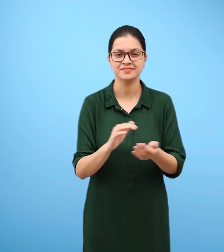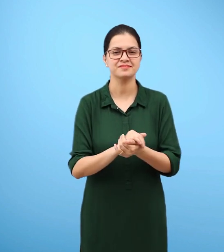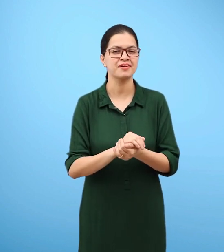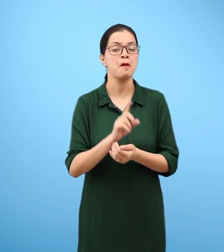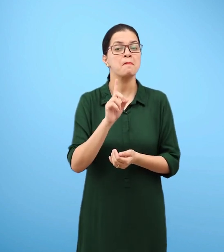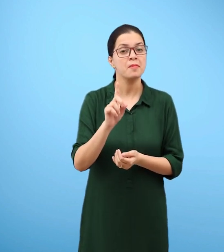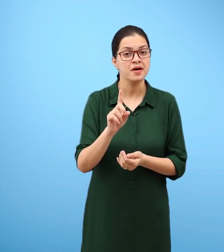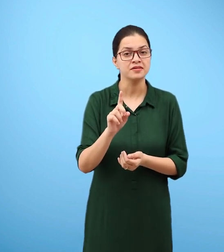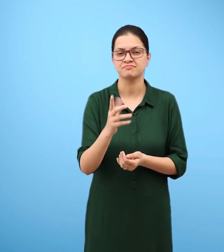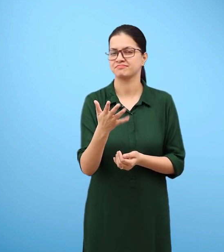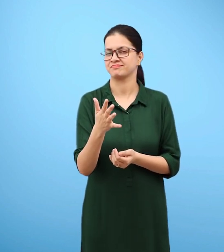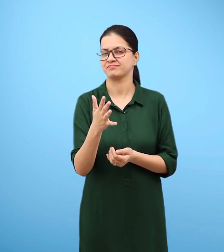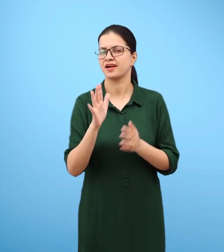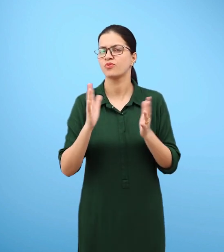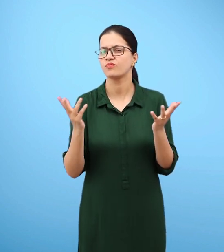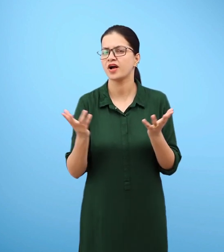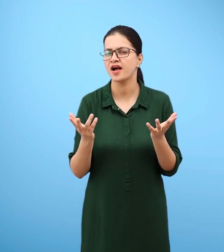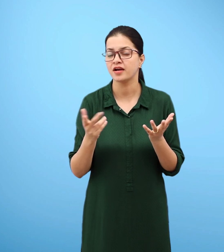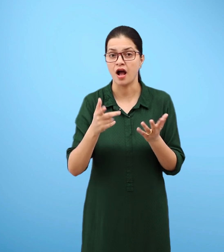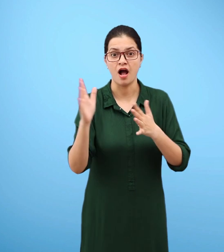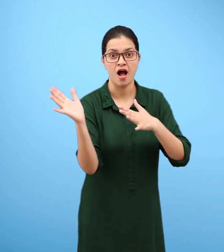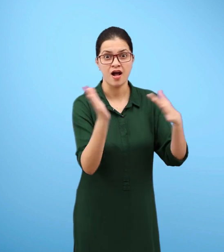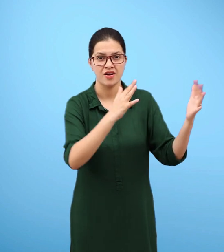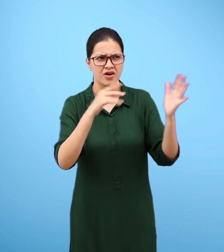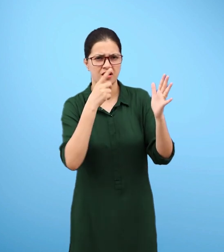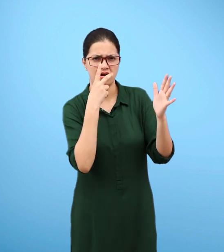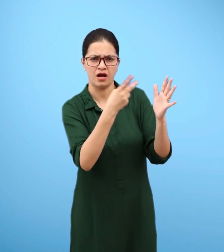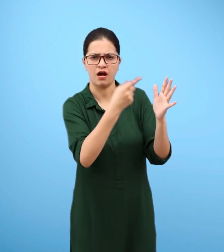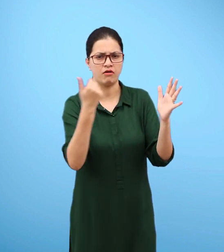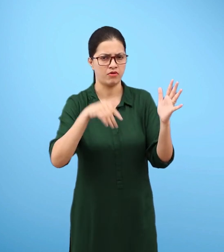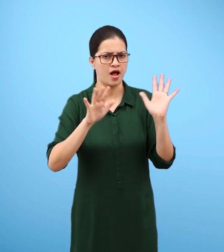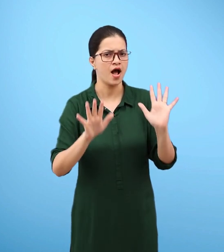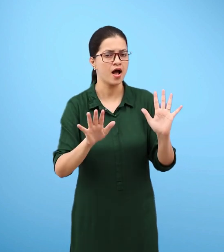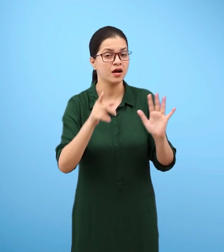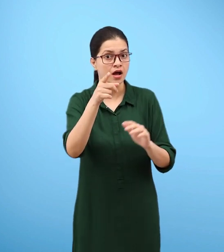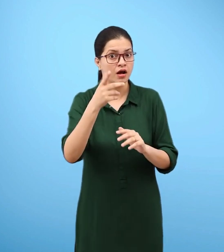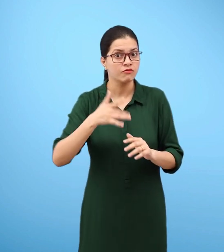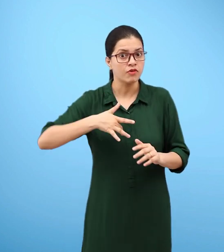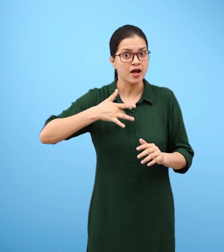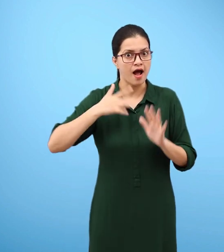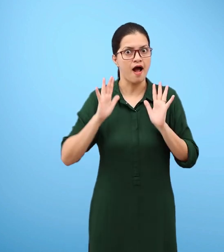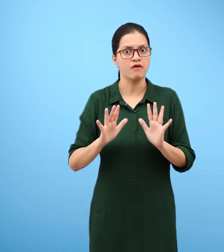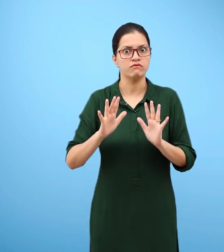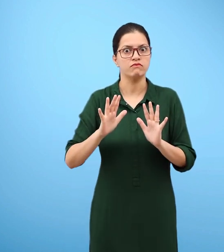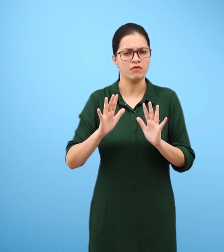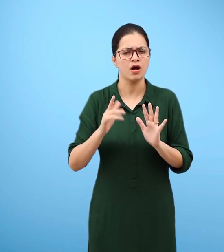You might not have seen air but surely you must have felt its presence in so many ways.